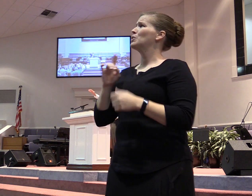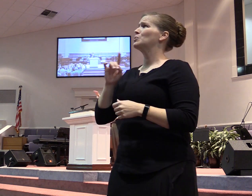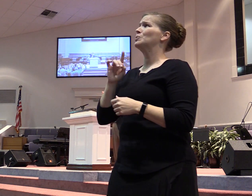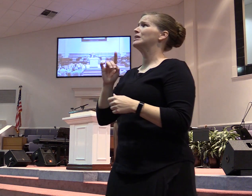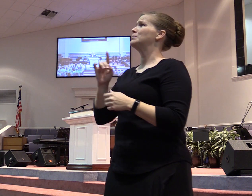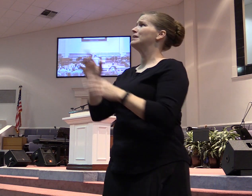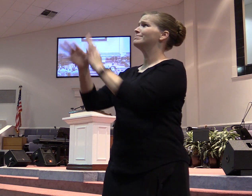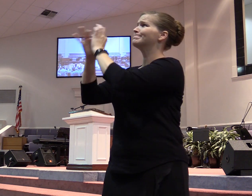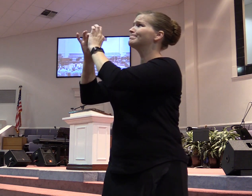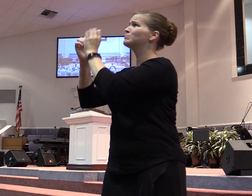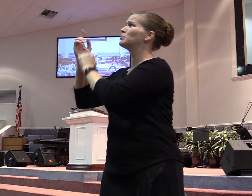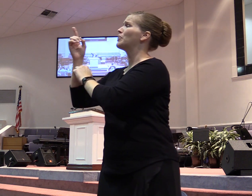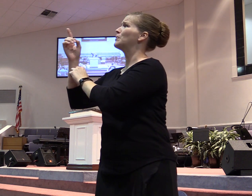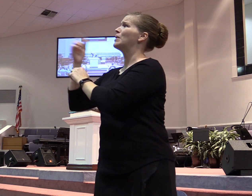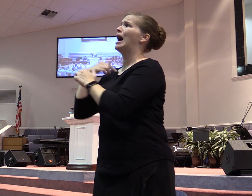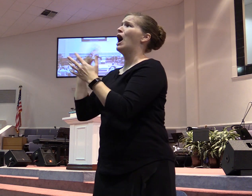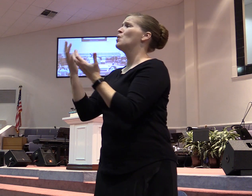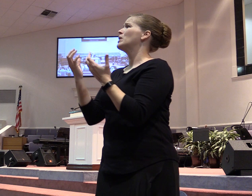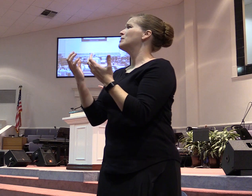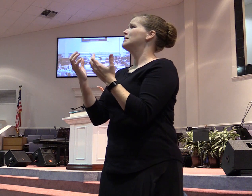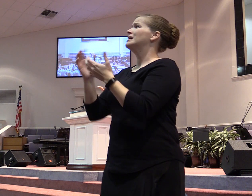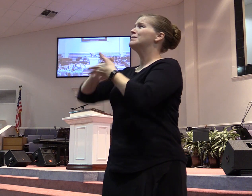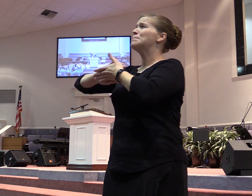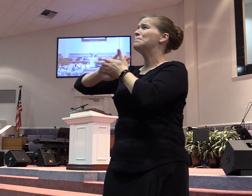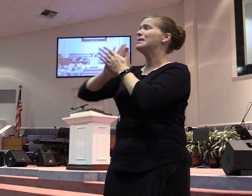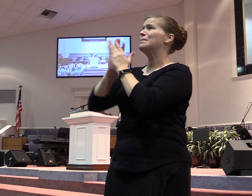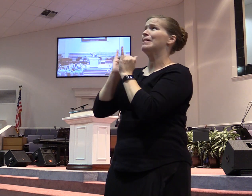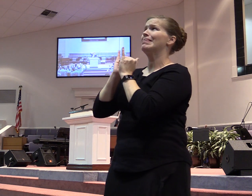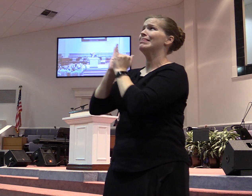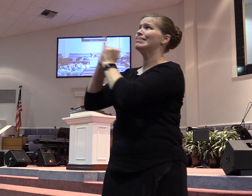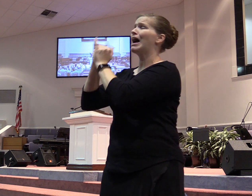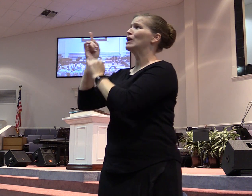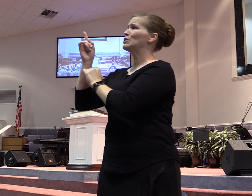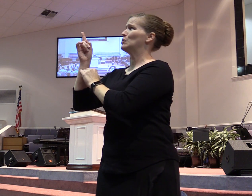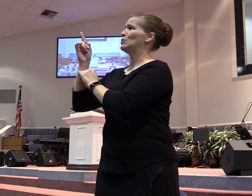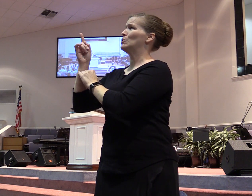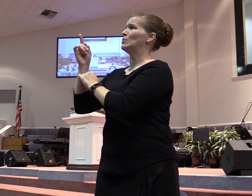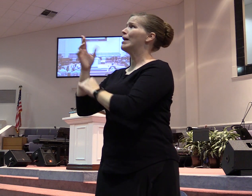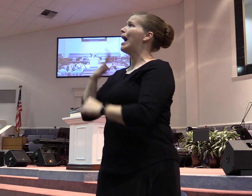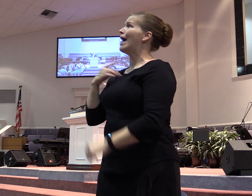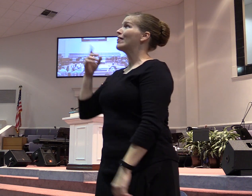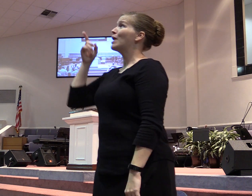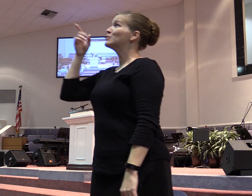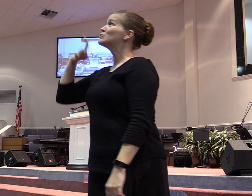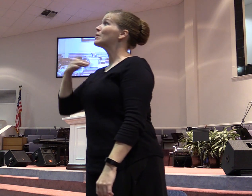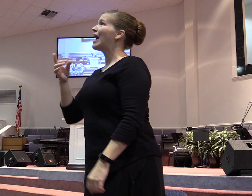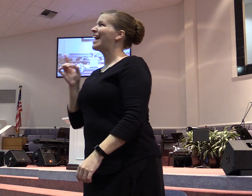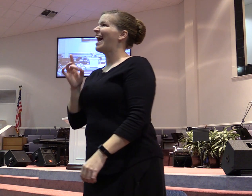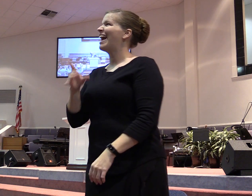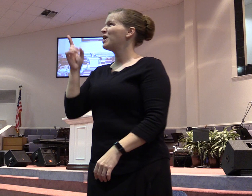I want to get so close to you that I'm like you. That I like what you like and I hate what you hate. God